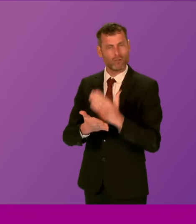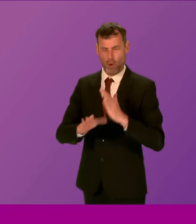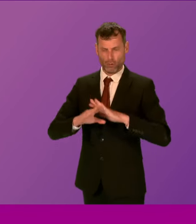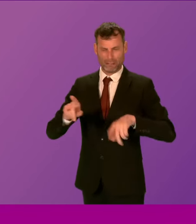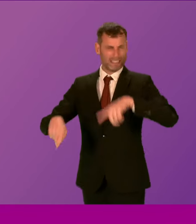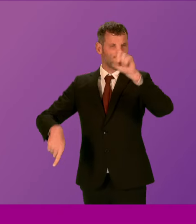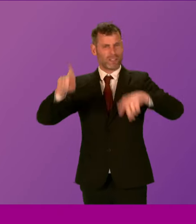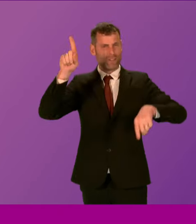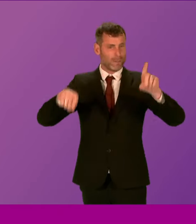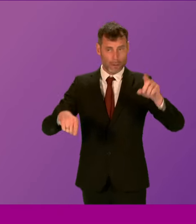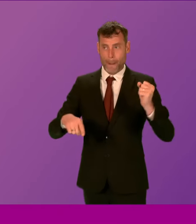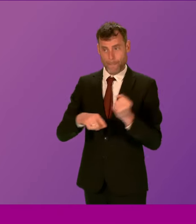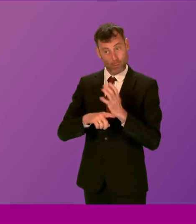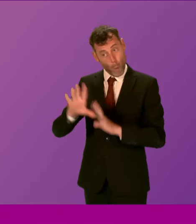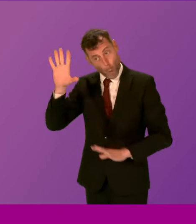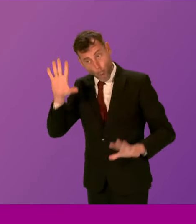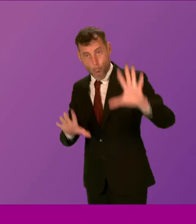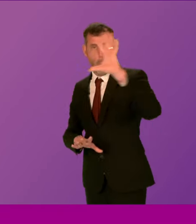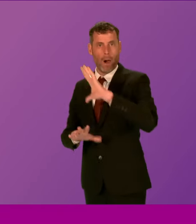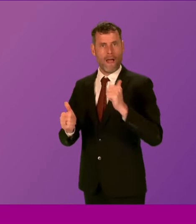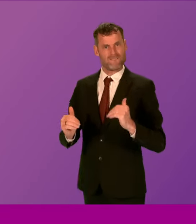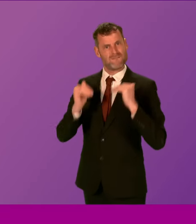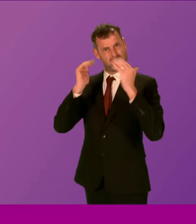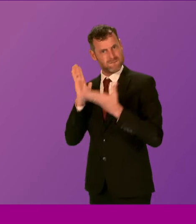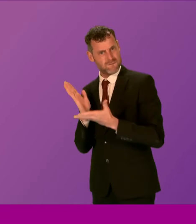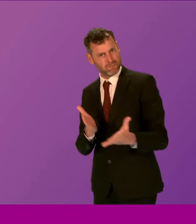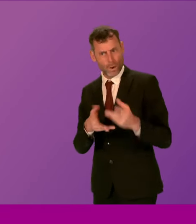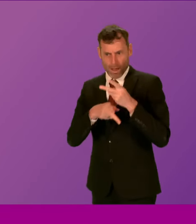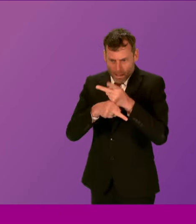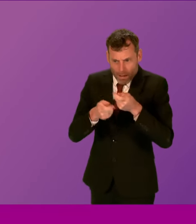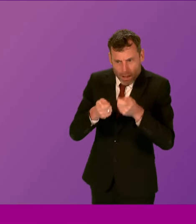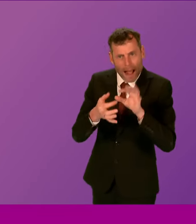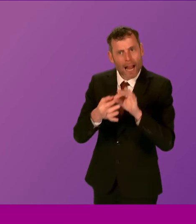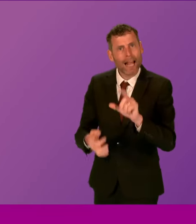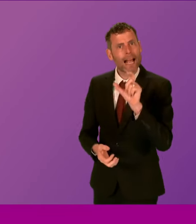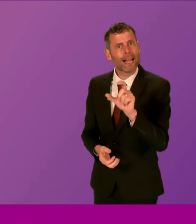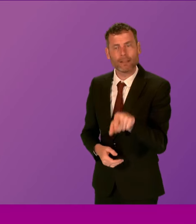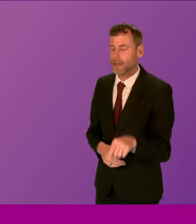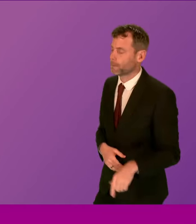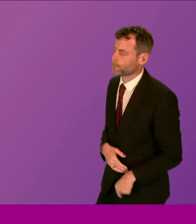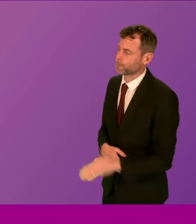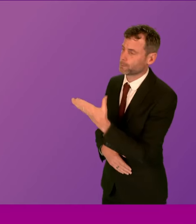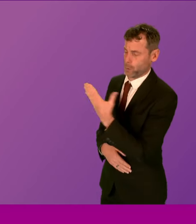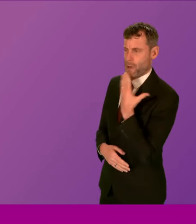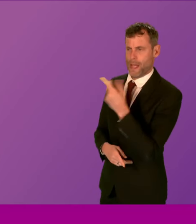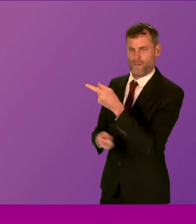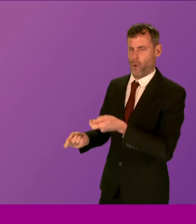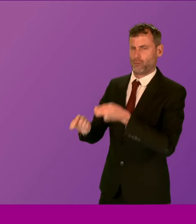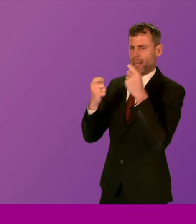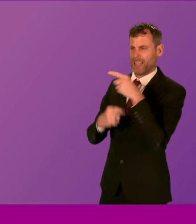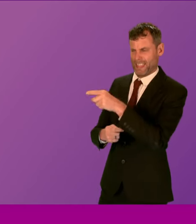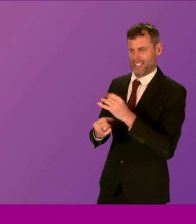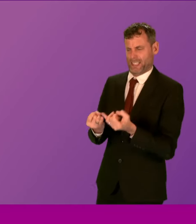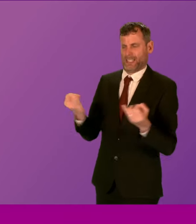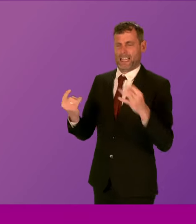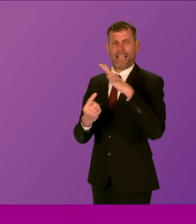quality of cancer care? The first minister. Well, can I thank Alex Cole-Hamilton for raising what was an incredibly important issue